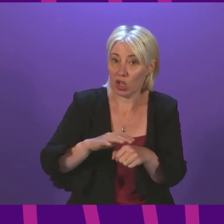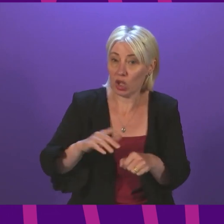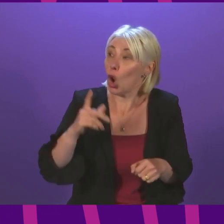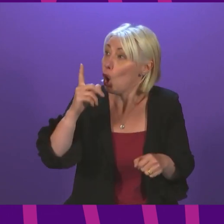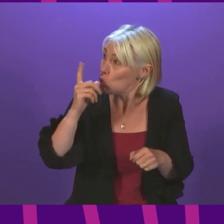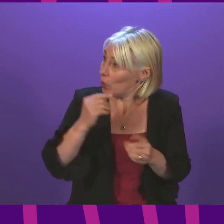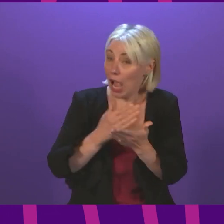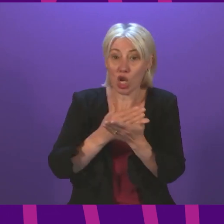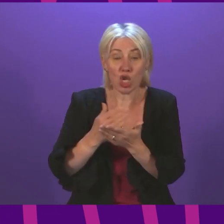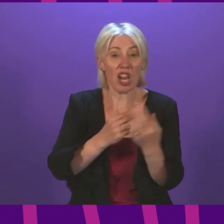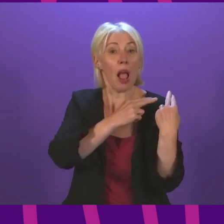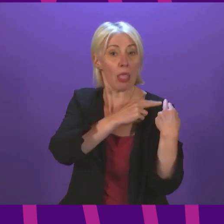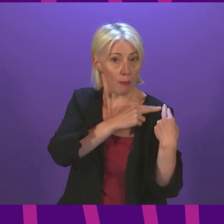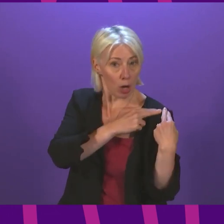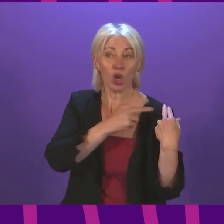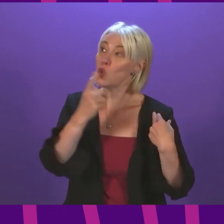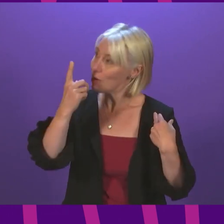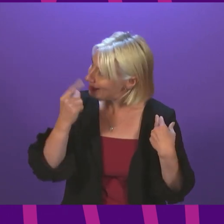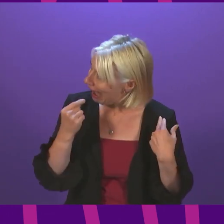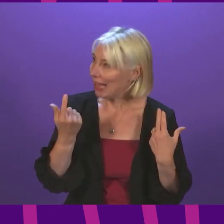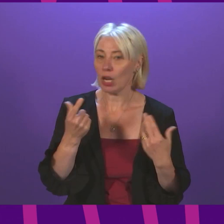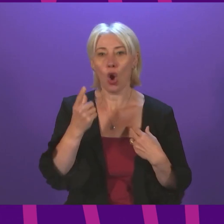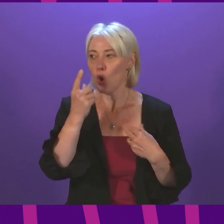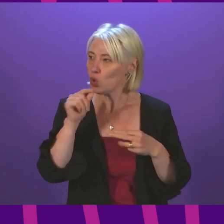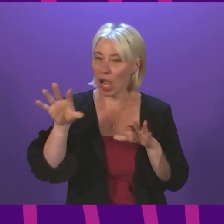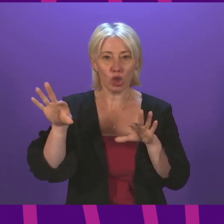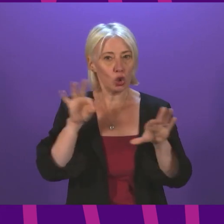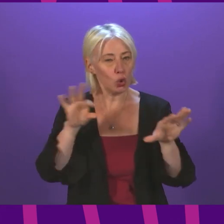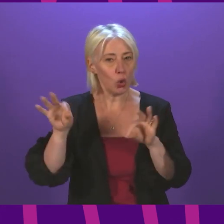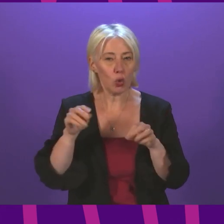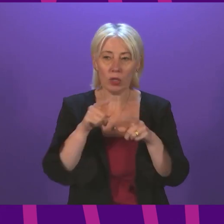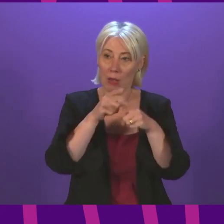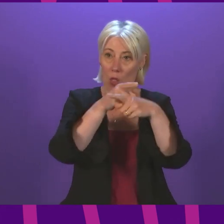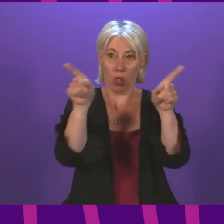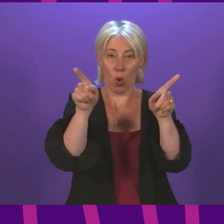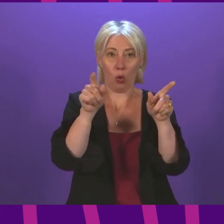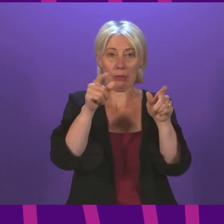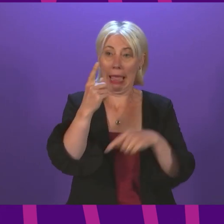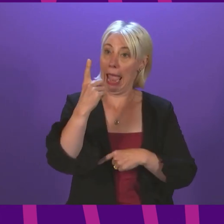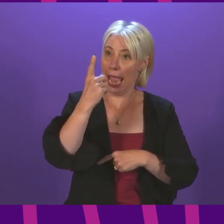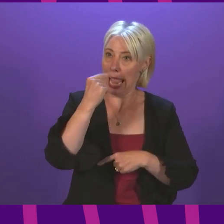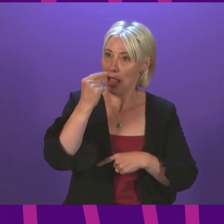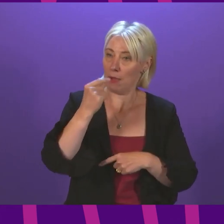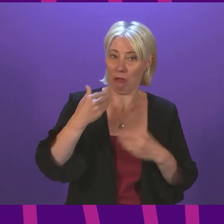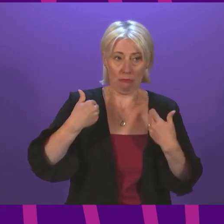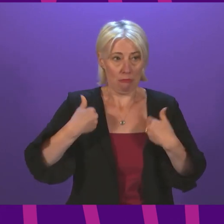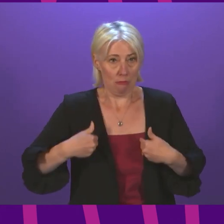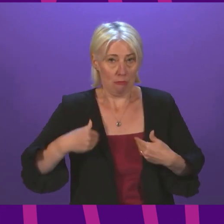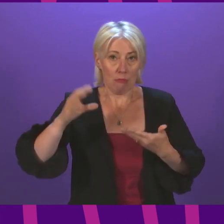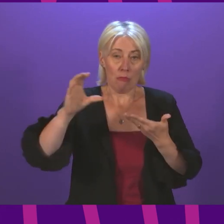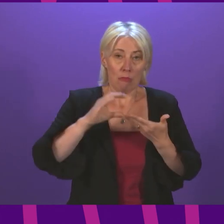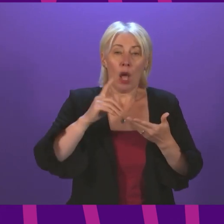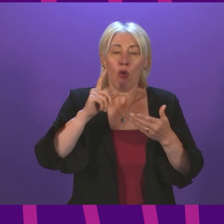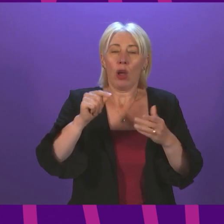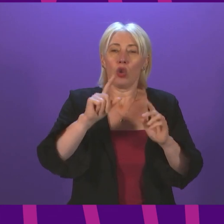share the burden. You can choose to ask those who are the most able within our society to take a